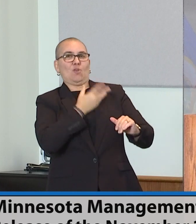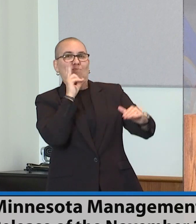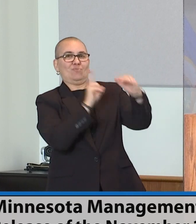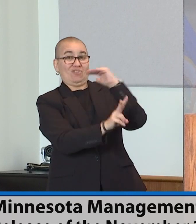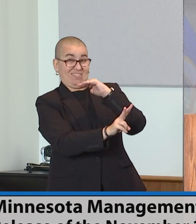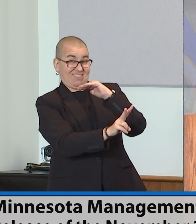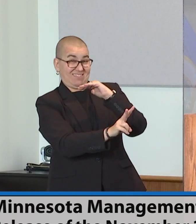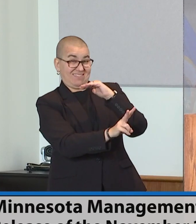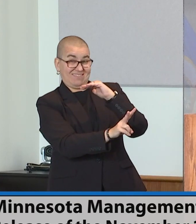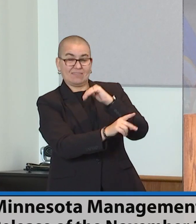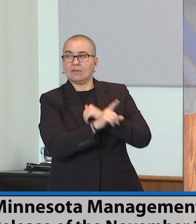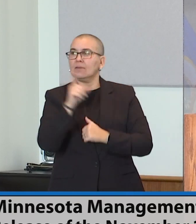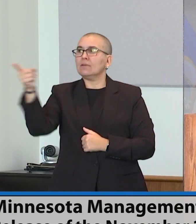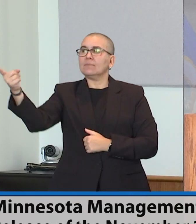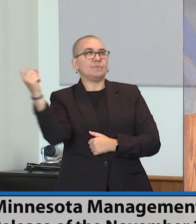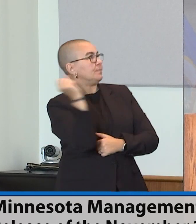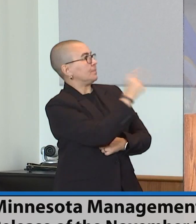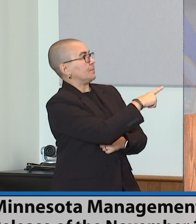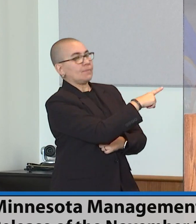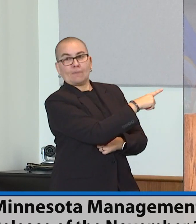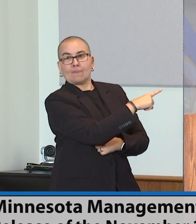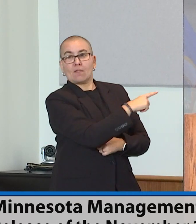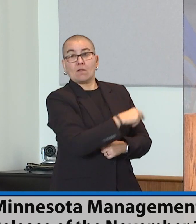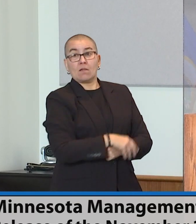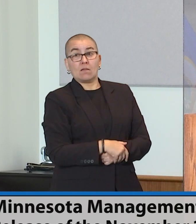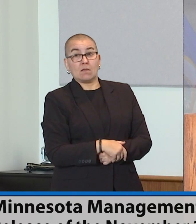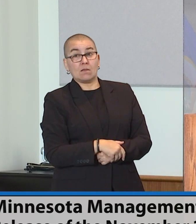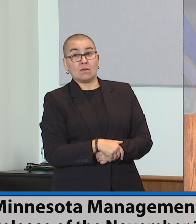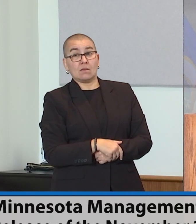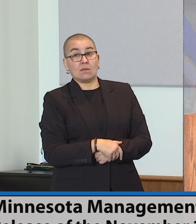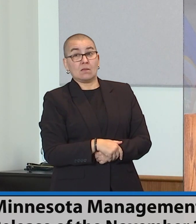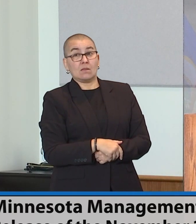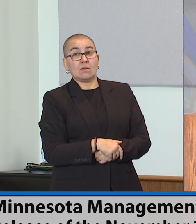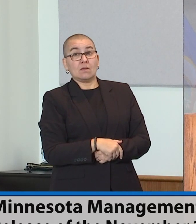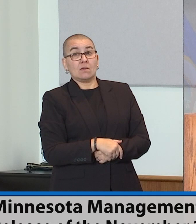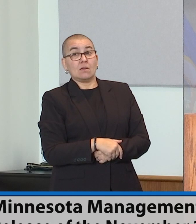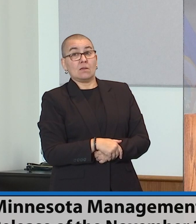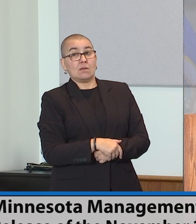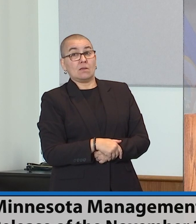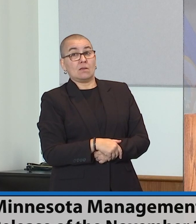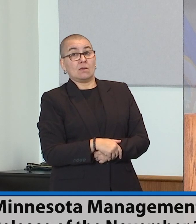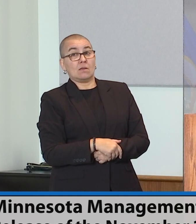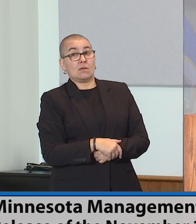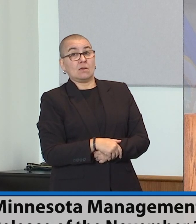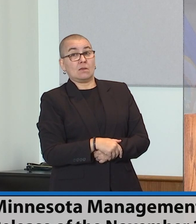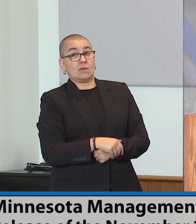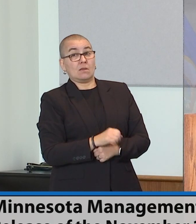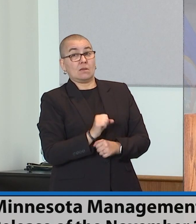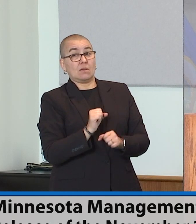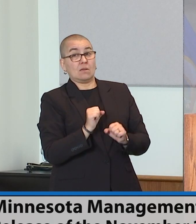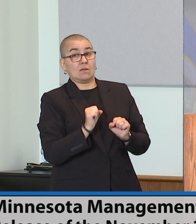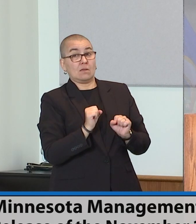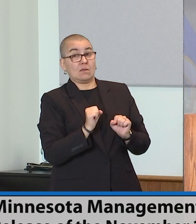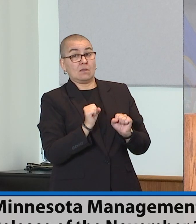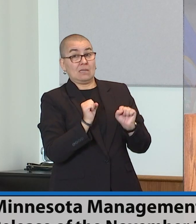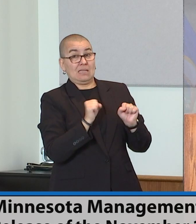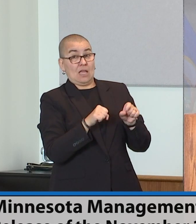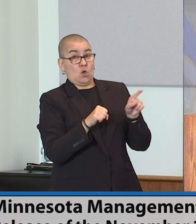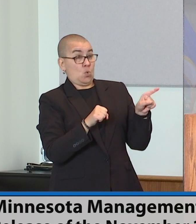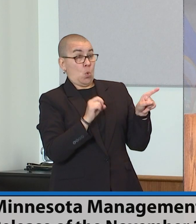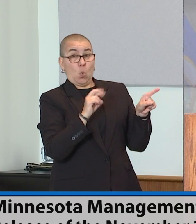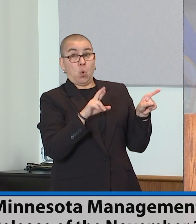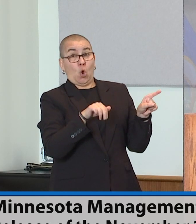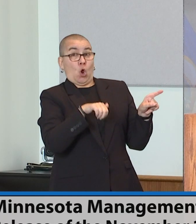recall a five-year window that had a structural positive balance? Is that